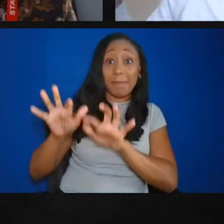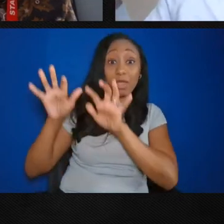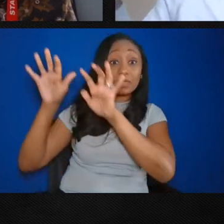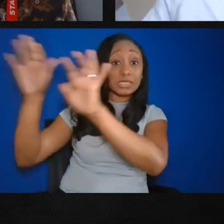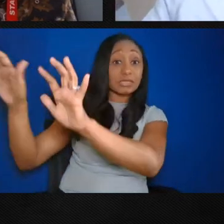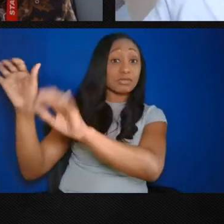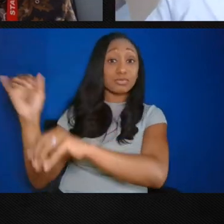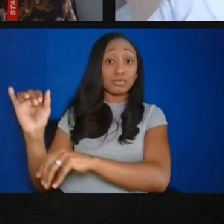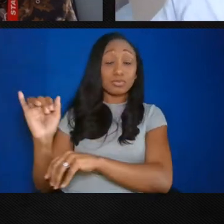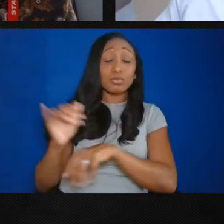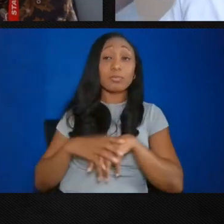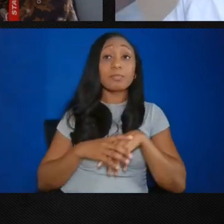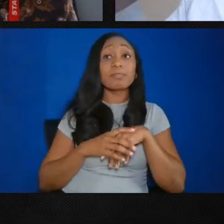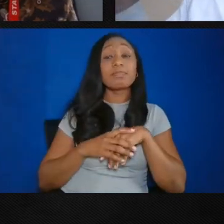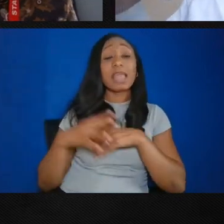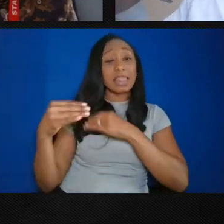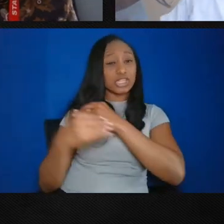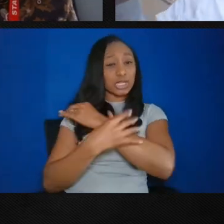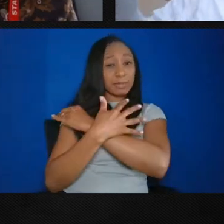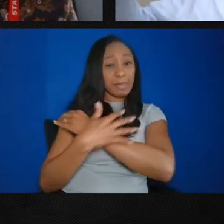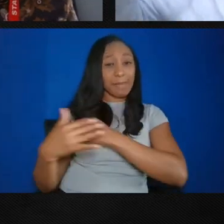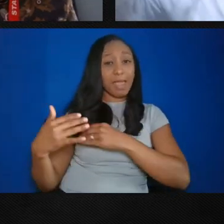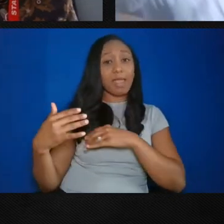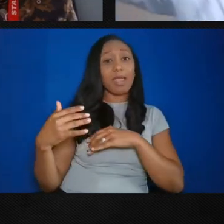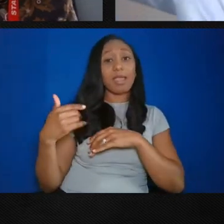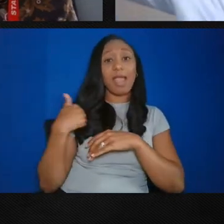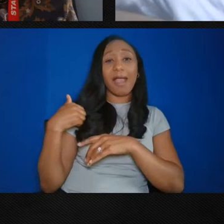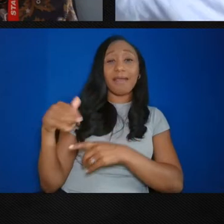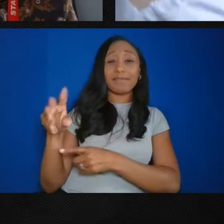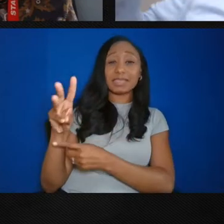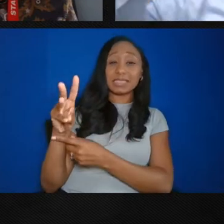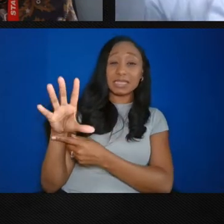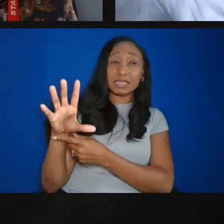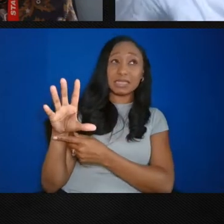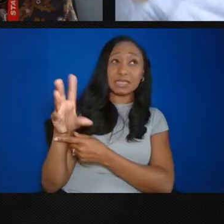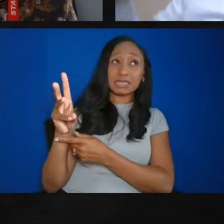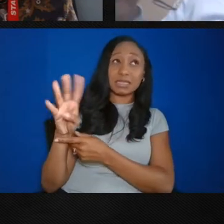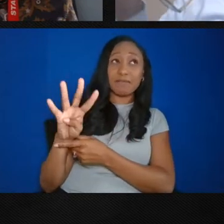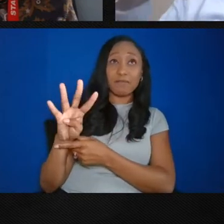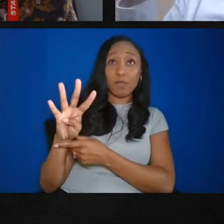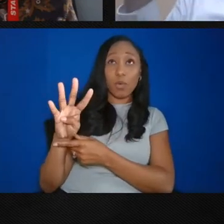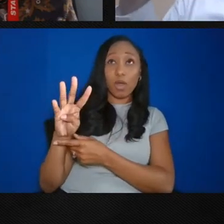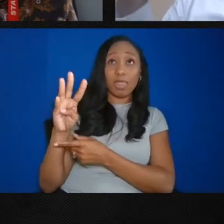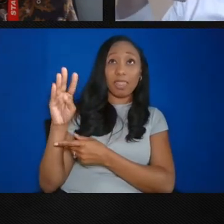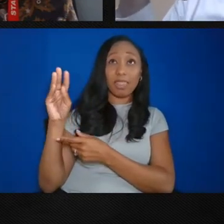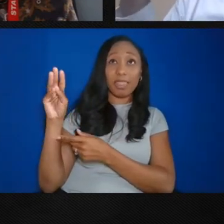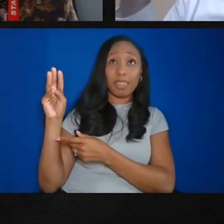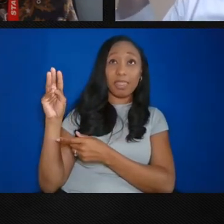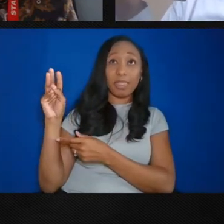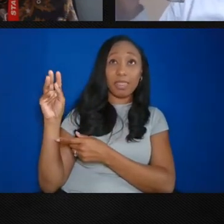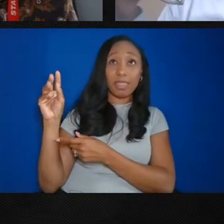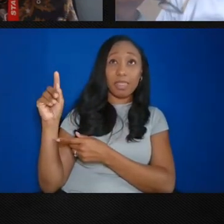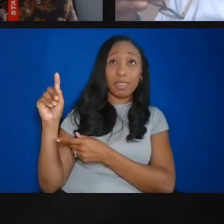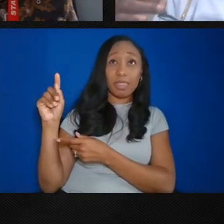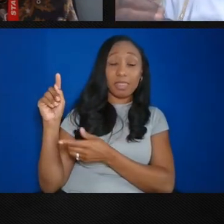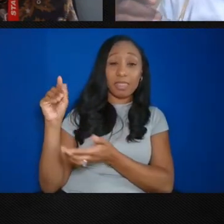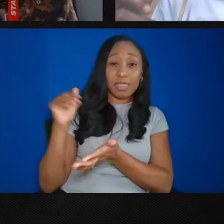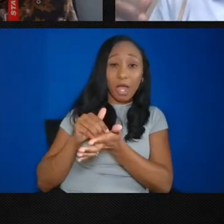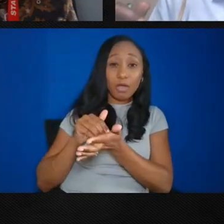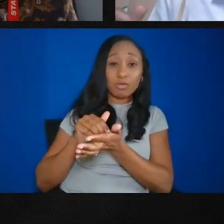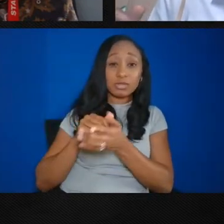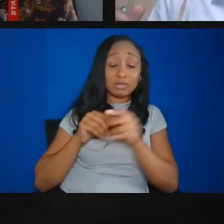Bay is 64,000 square miles all the way up to Cooperstown,